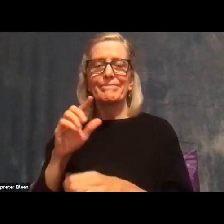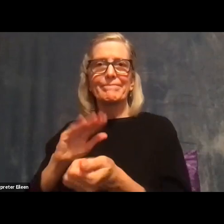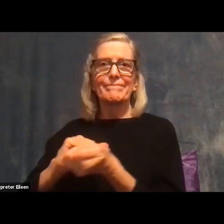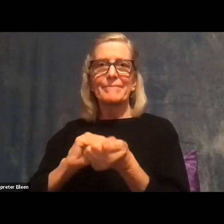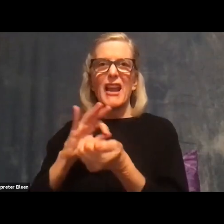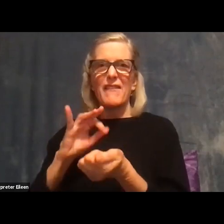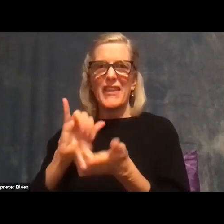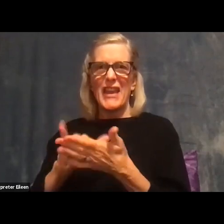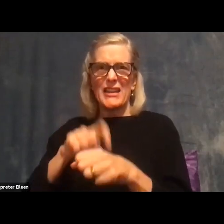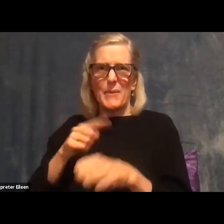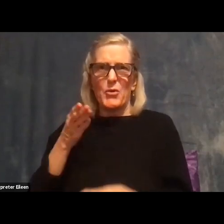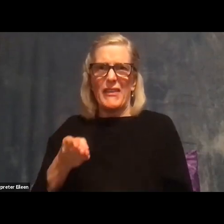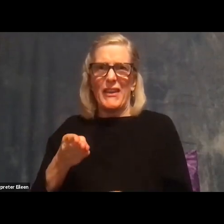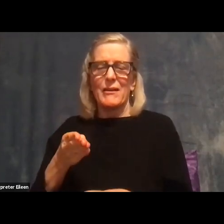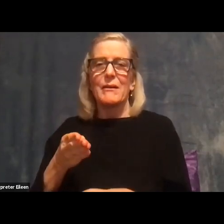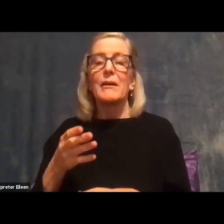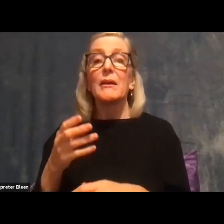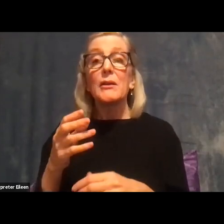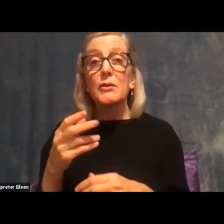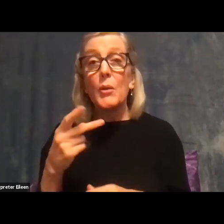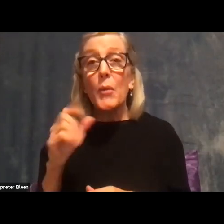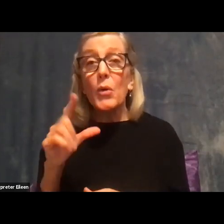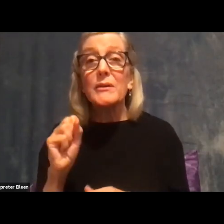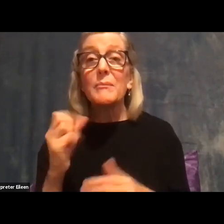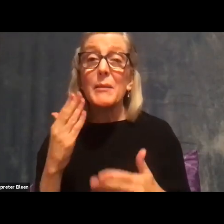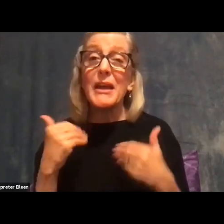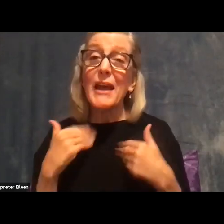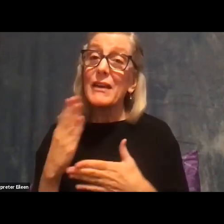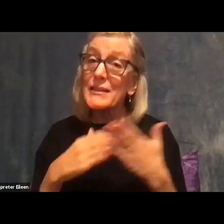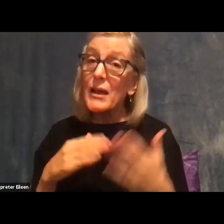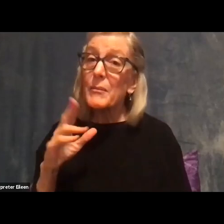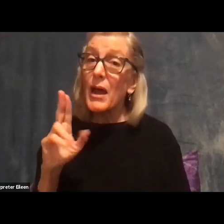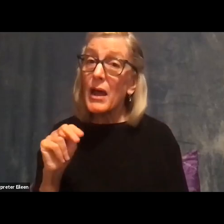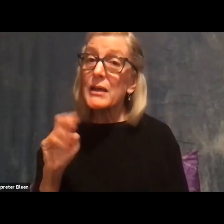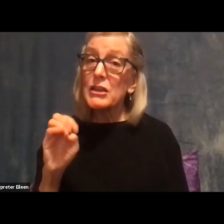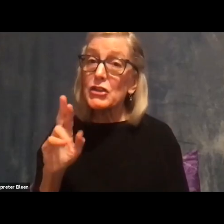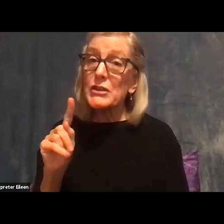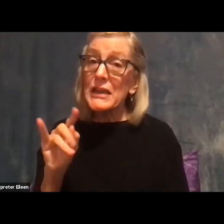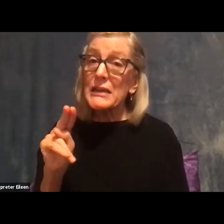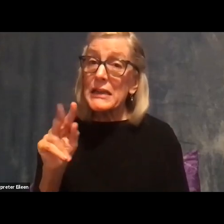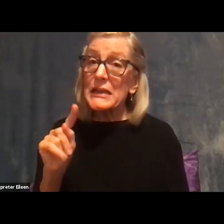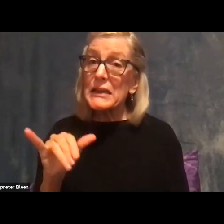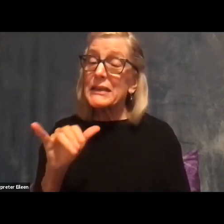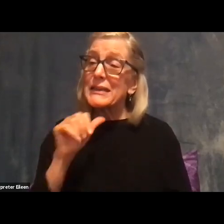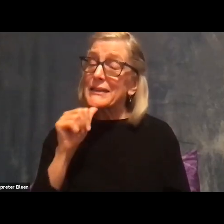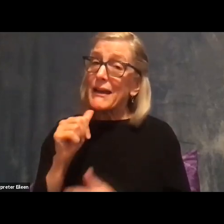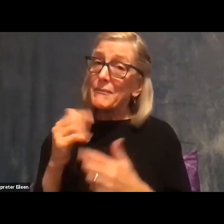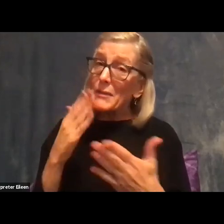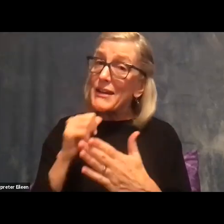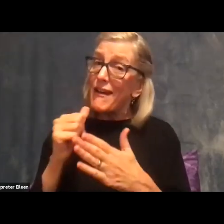we need to start getting a little more comfortable with that kind of uncertainty and having a better understanding of what that uncertainty actually means.